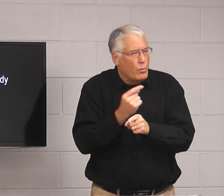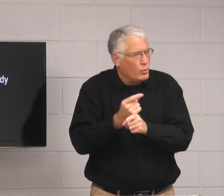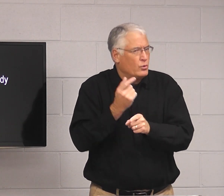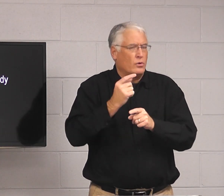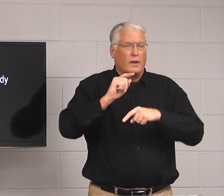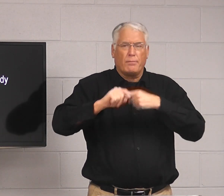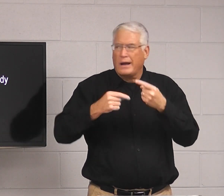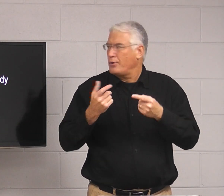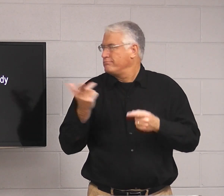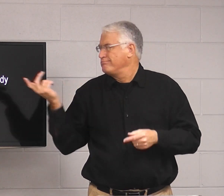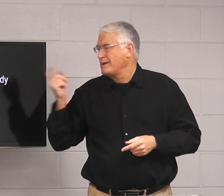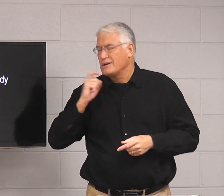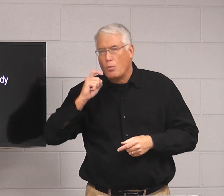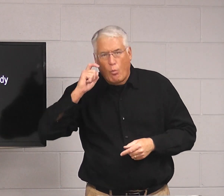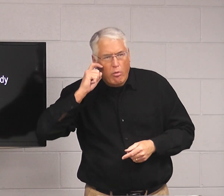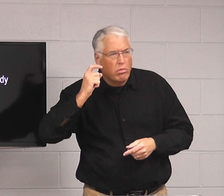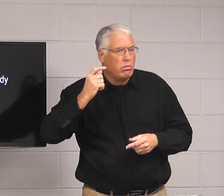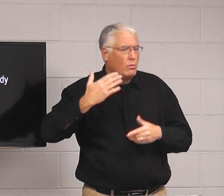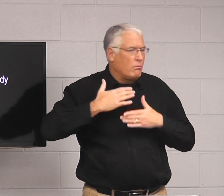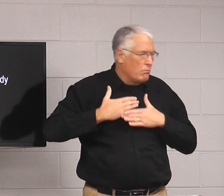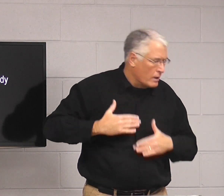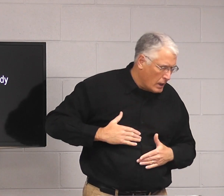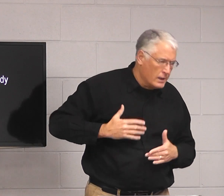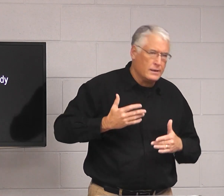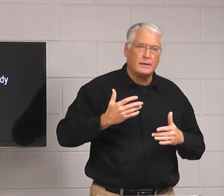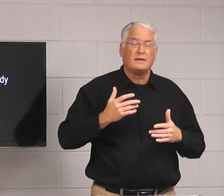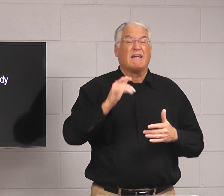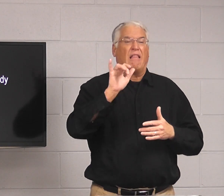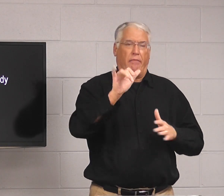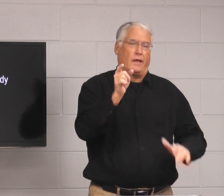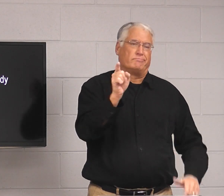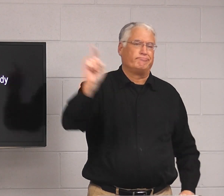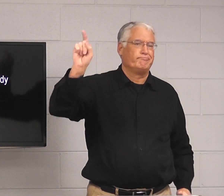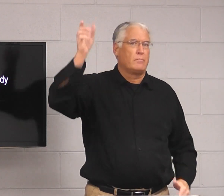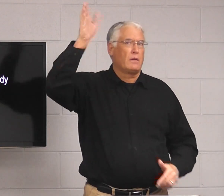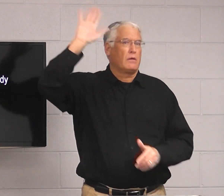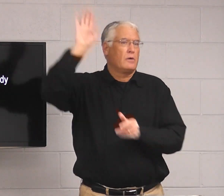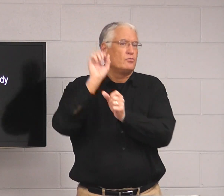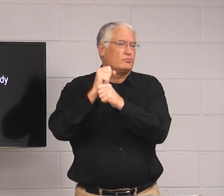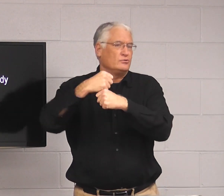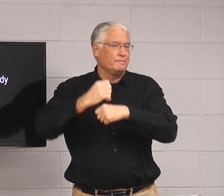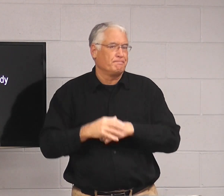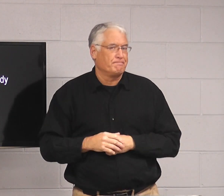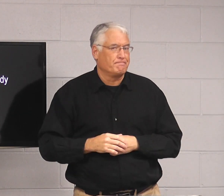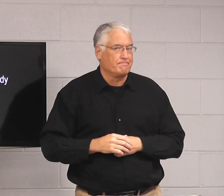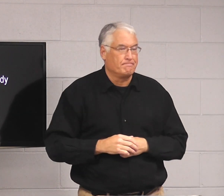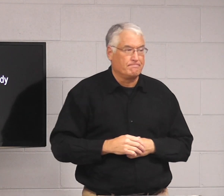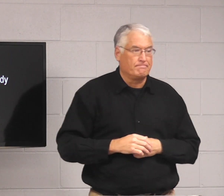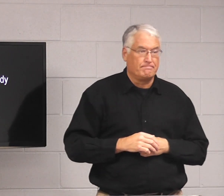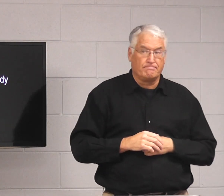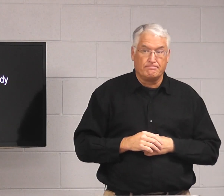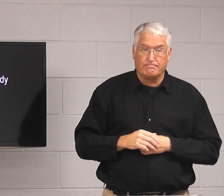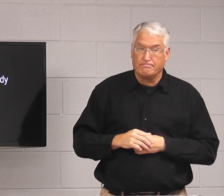words are not appropriate speaking about sexual things or body. It's offensive to God because he's created them.